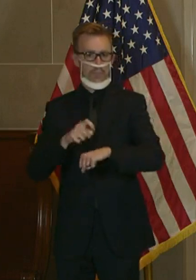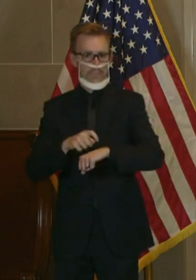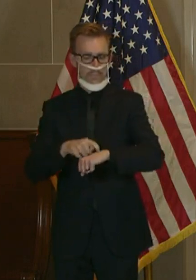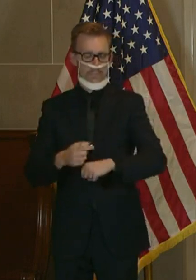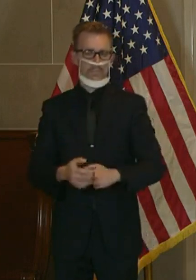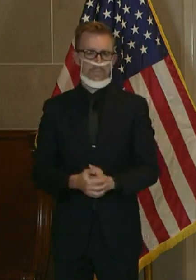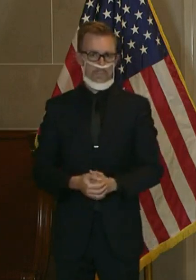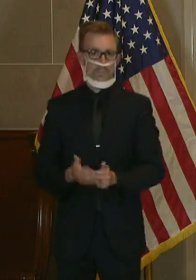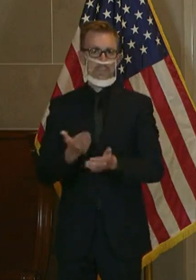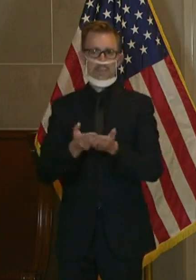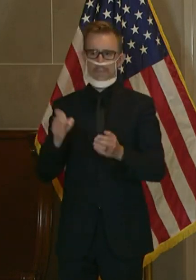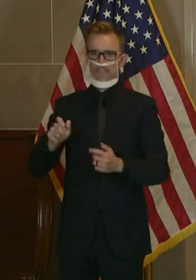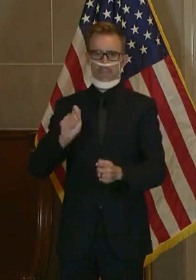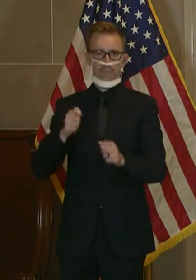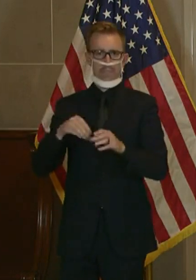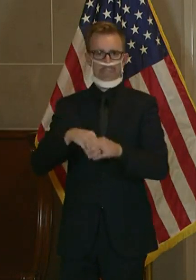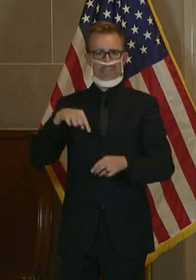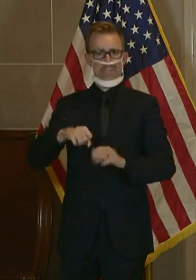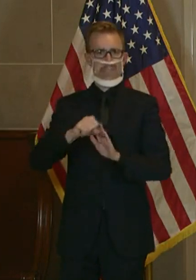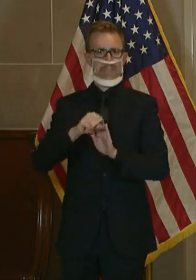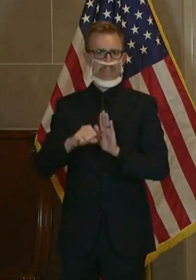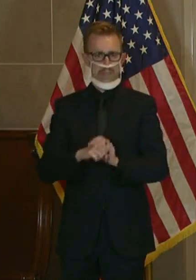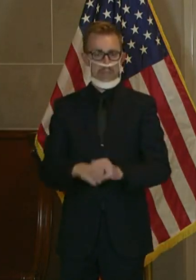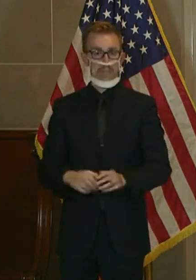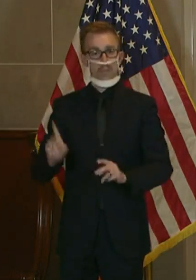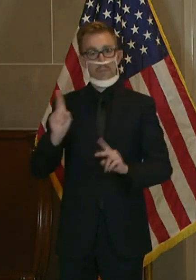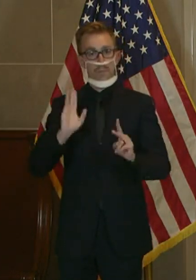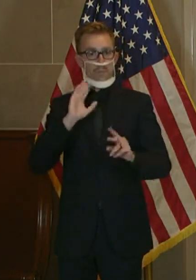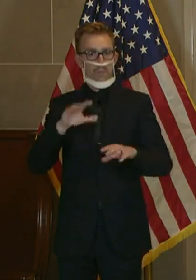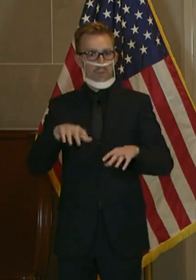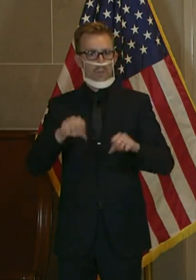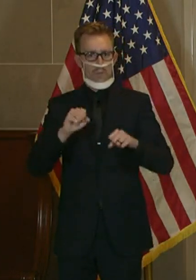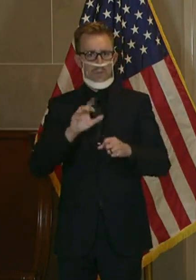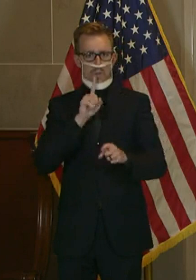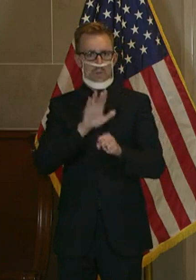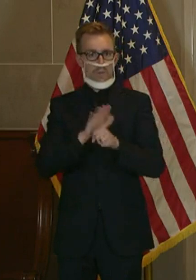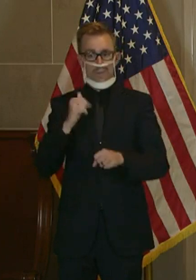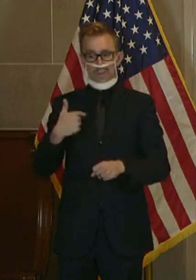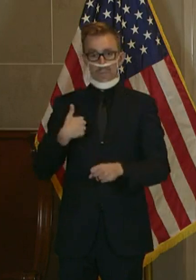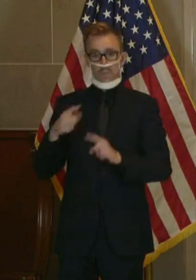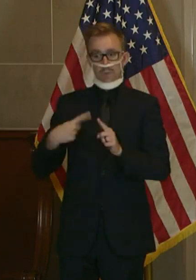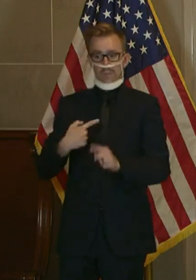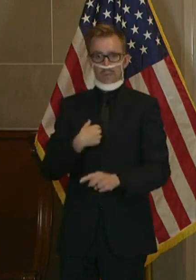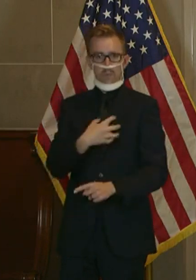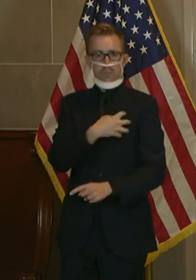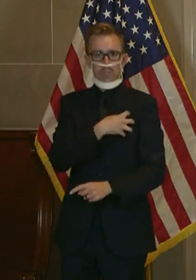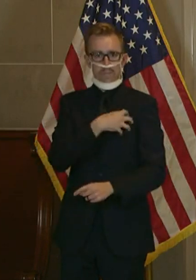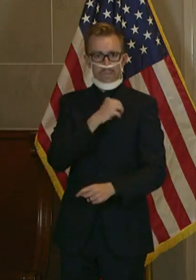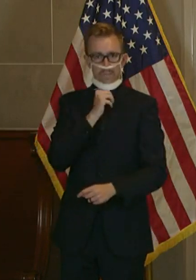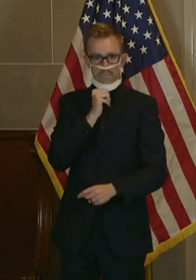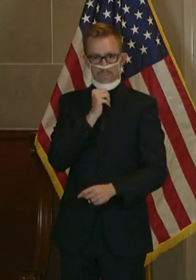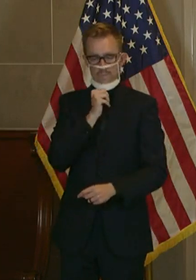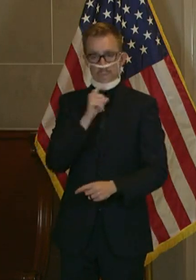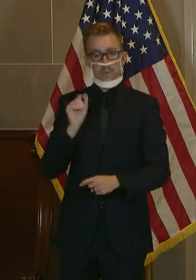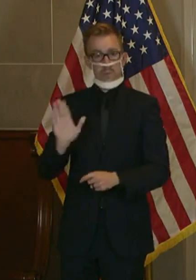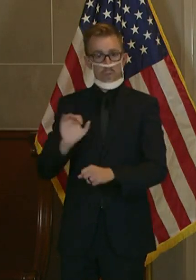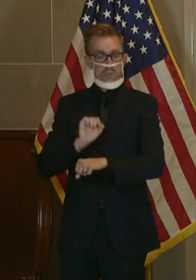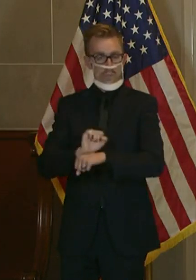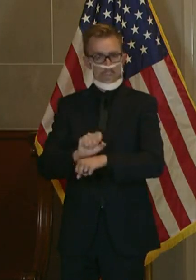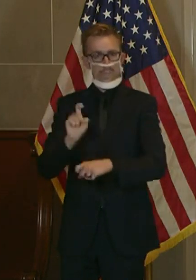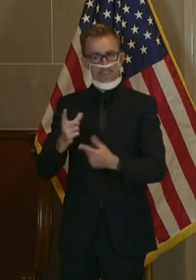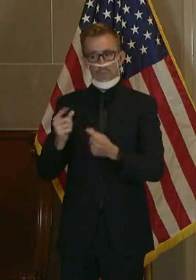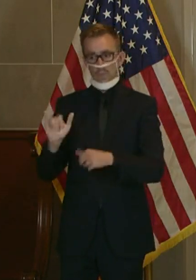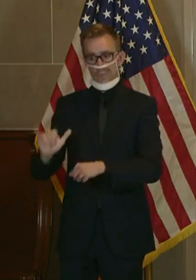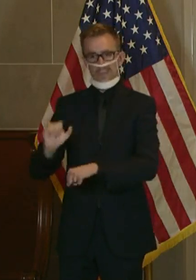But things have to change in this state. And if people are going to take an oath, just like I did when I was a sheriff, to do your job, you need to do a job,